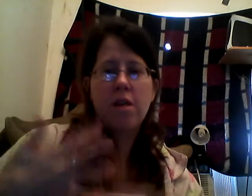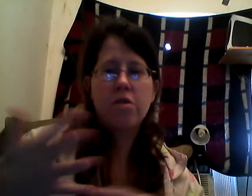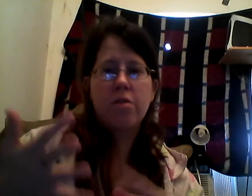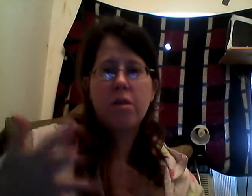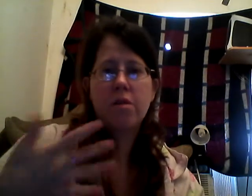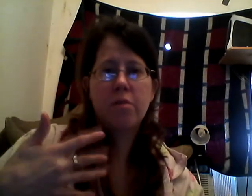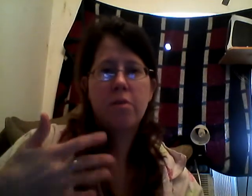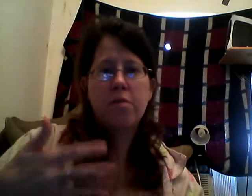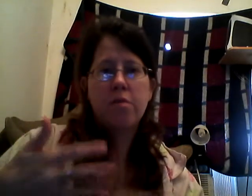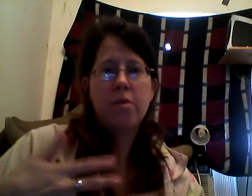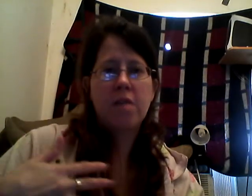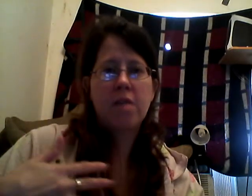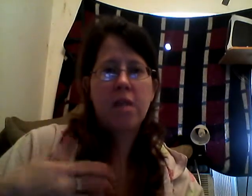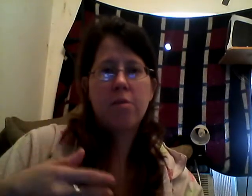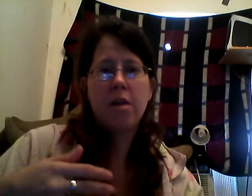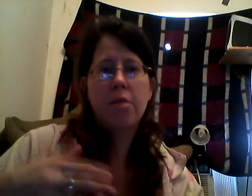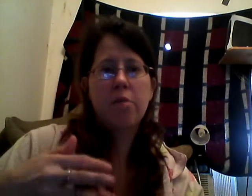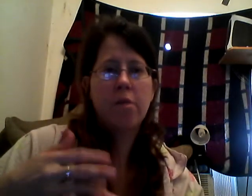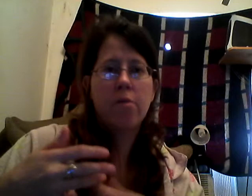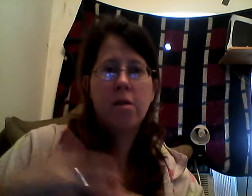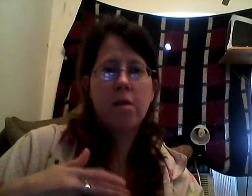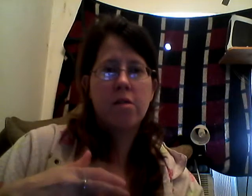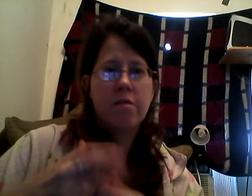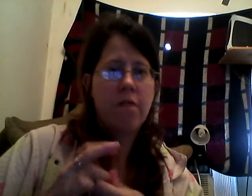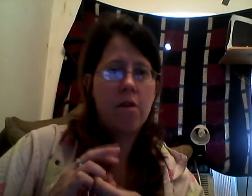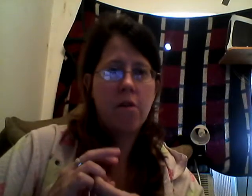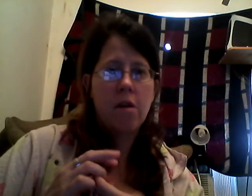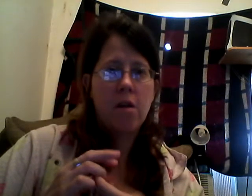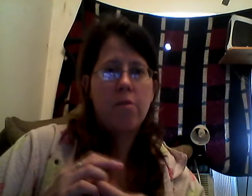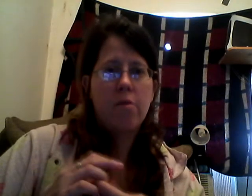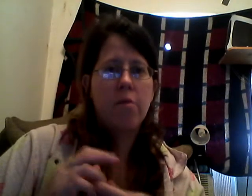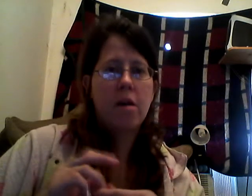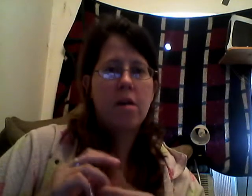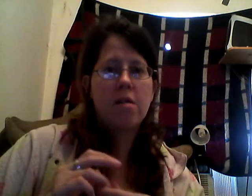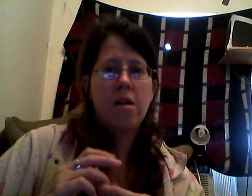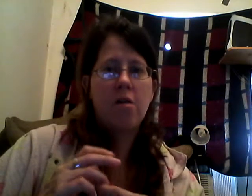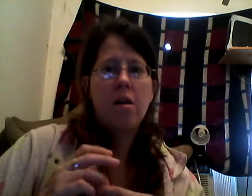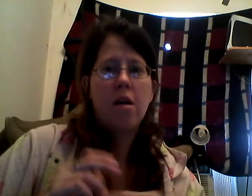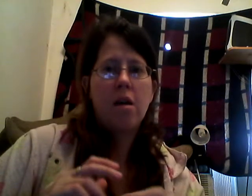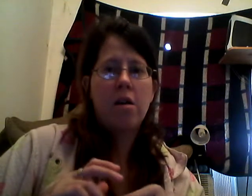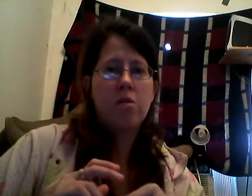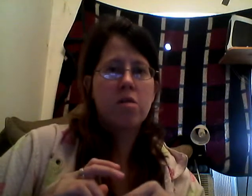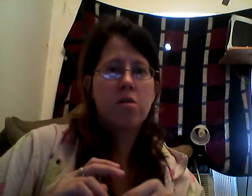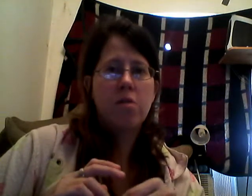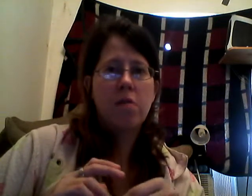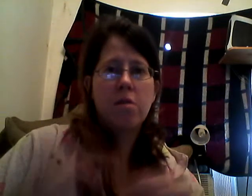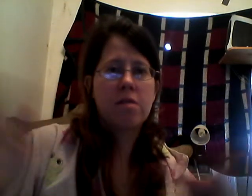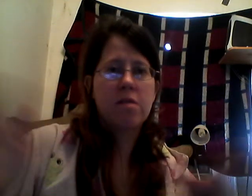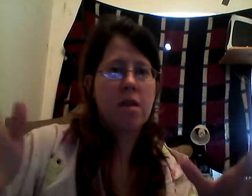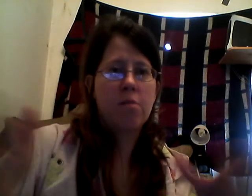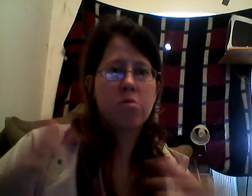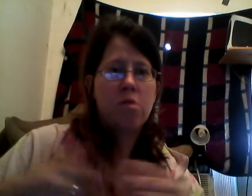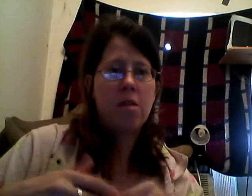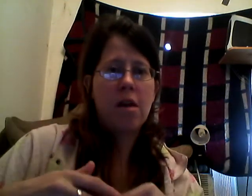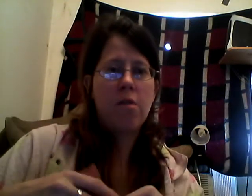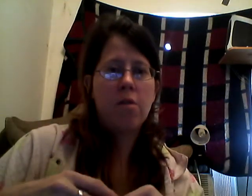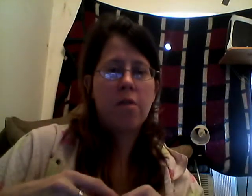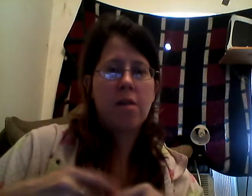year, because we went, we went to Animal Kingdom, we went right on the safari, when we got there, and it was so neat, because the animals were all out, and we got the